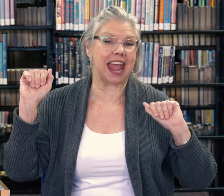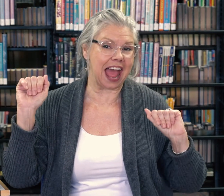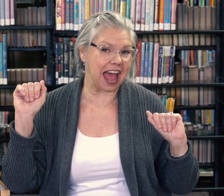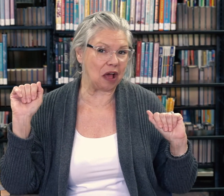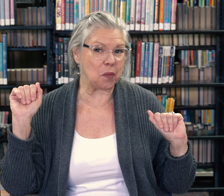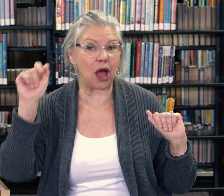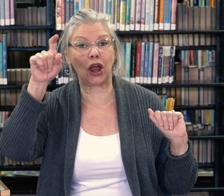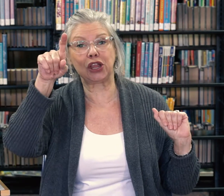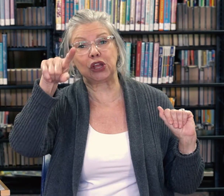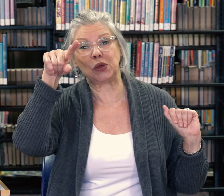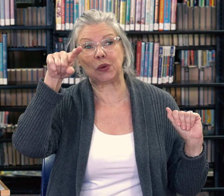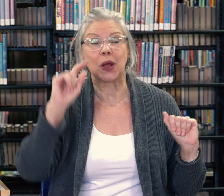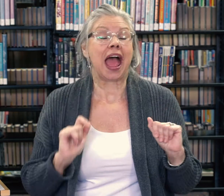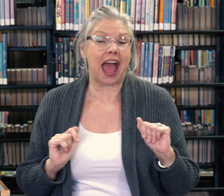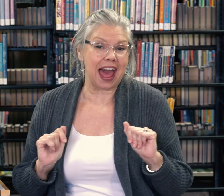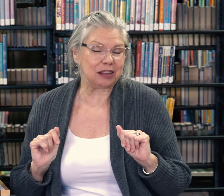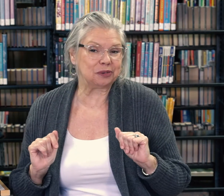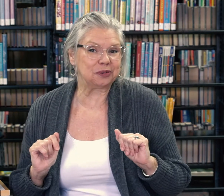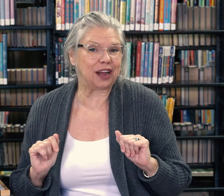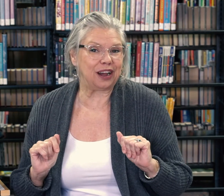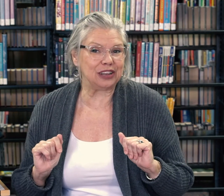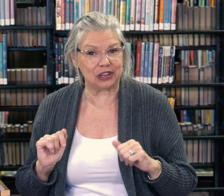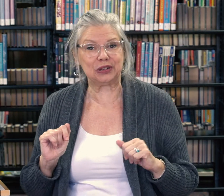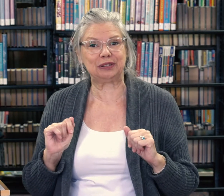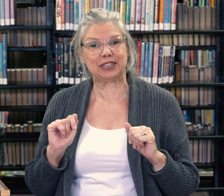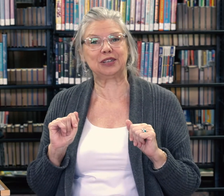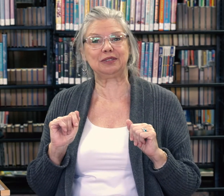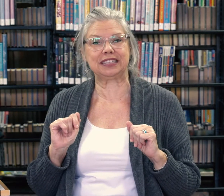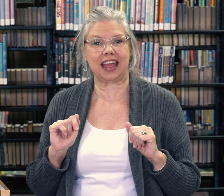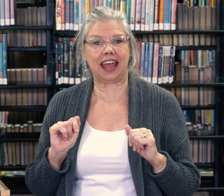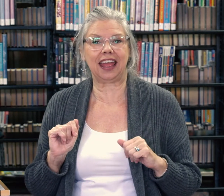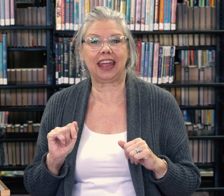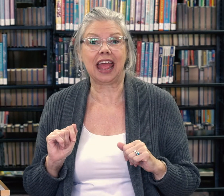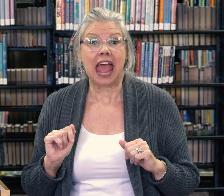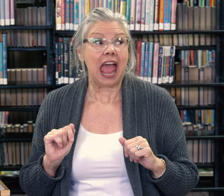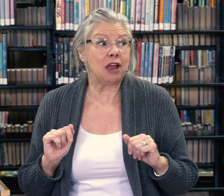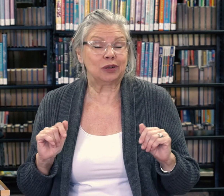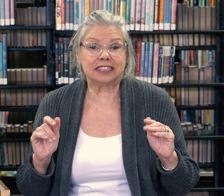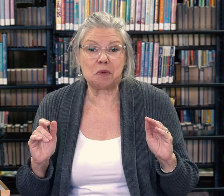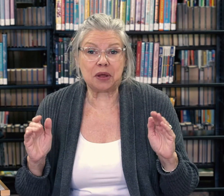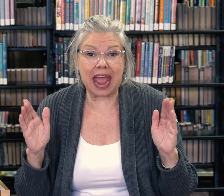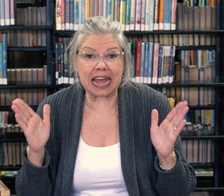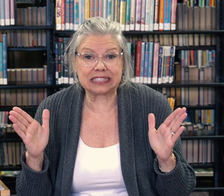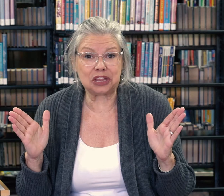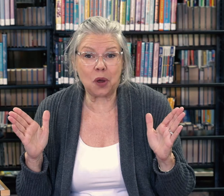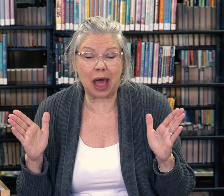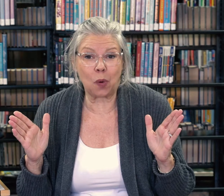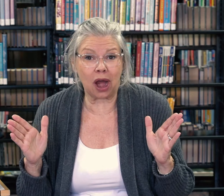how are you? How are you today? And when someone asks you, how are